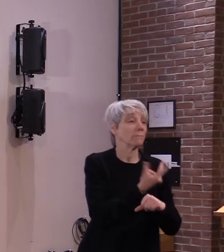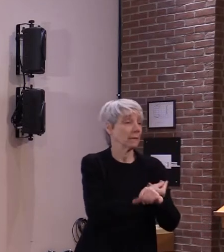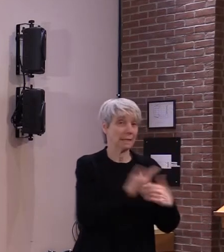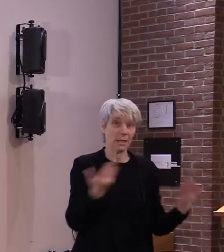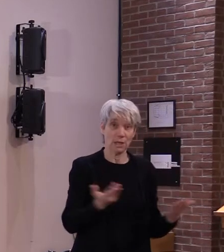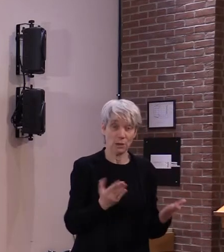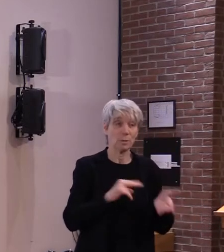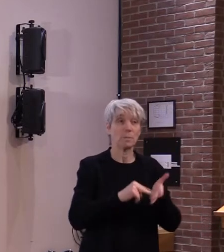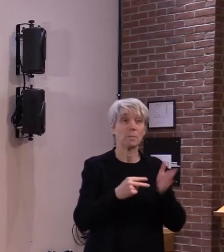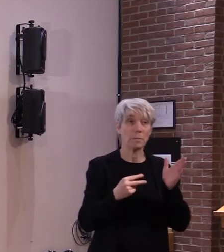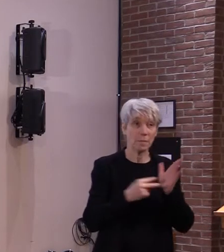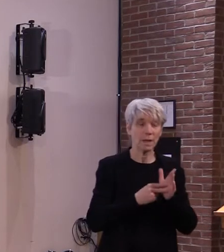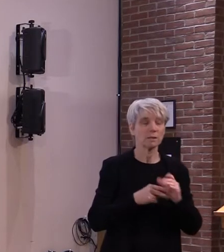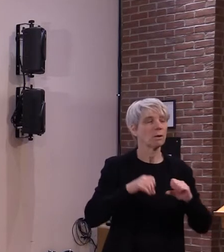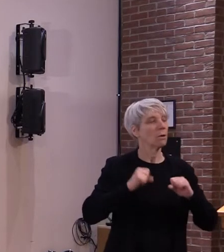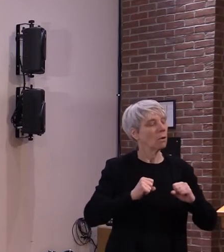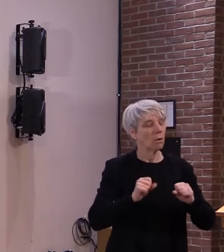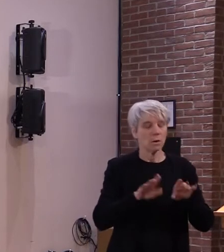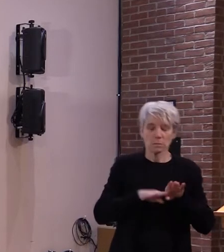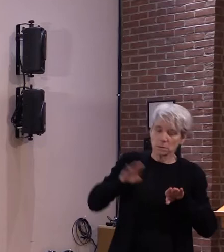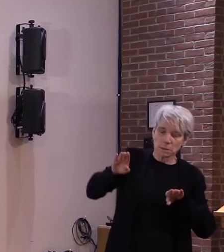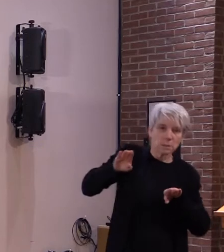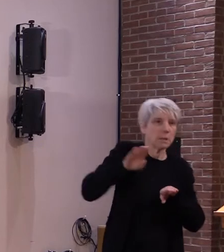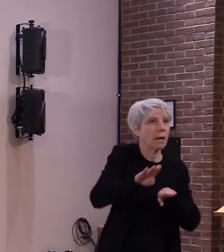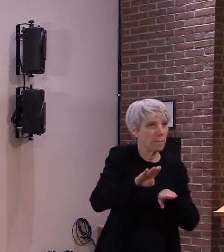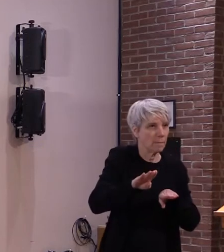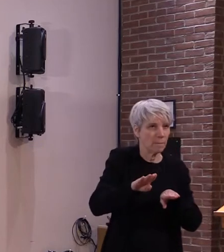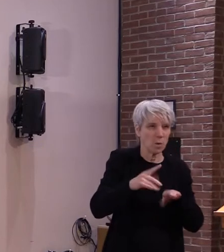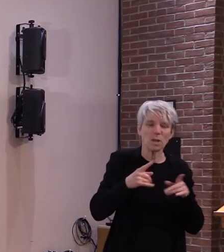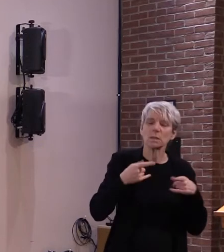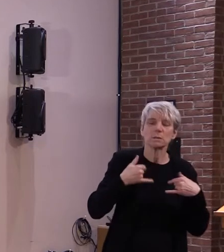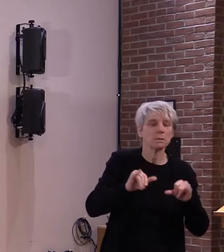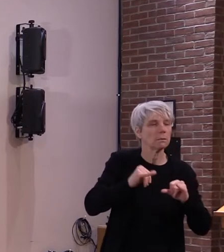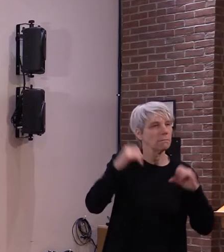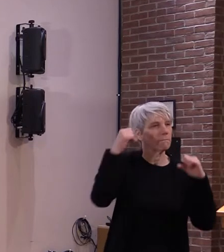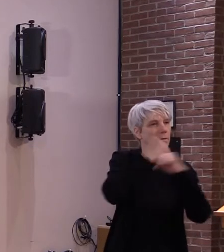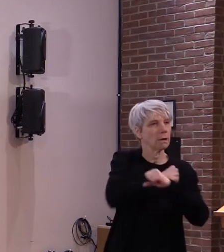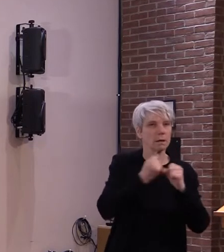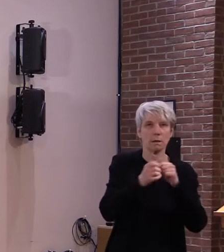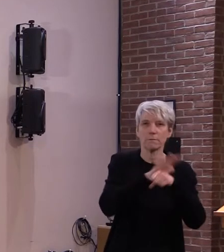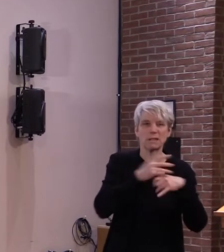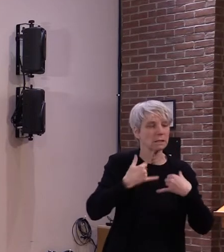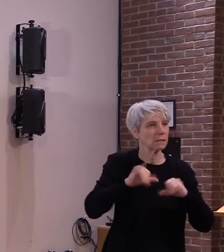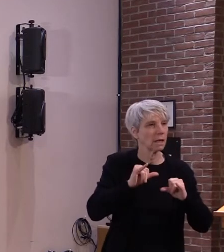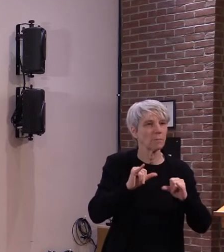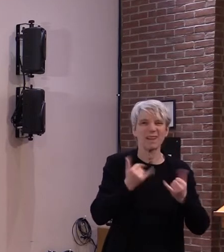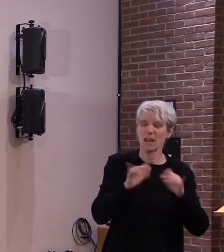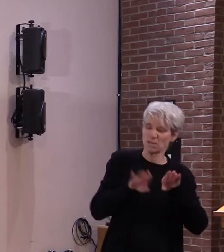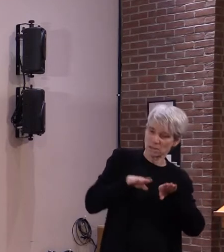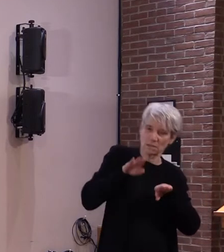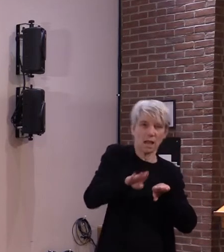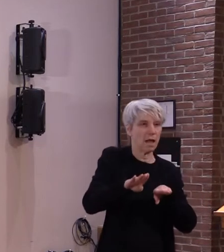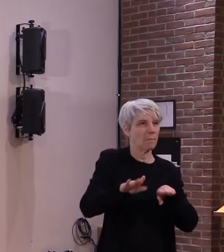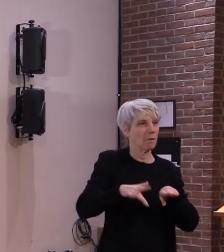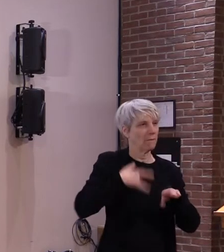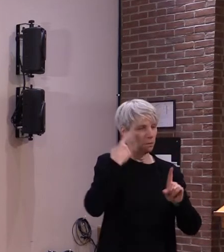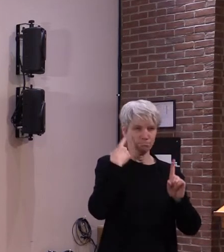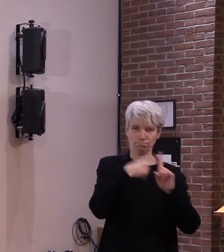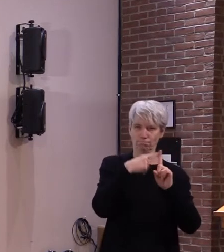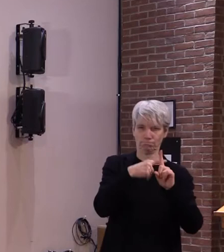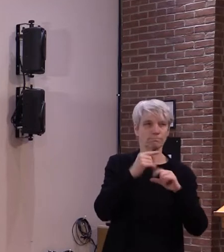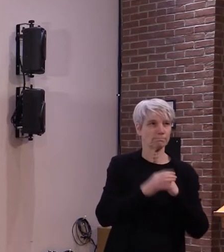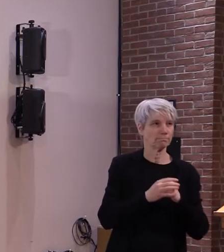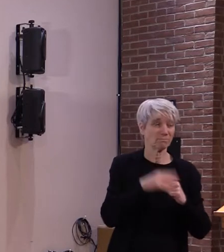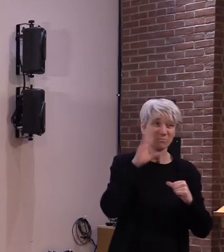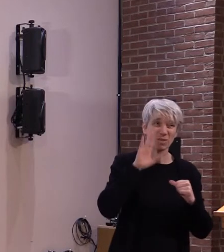next phase in the fight against covid 19. this is truly great news we've all been waiting for this for the past nine months